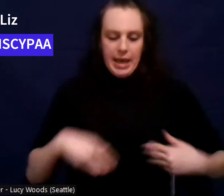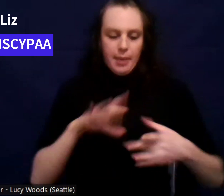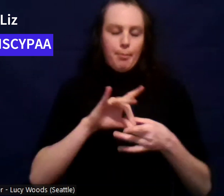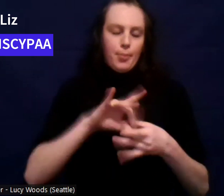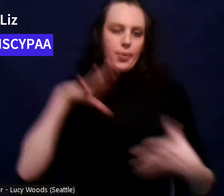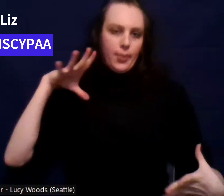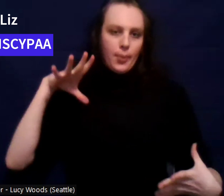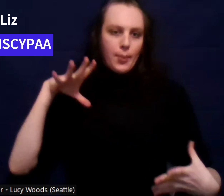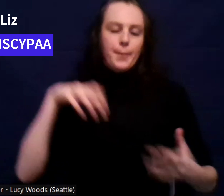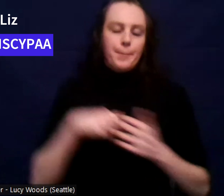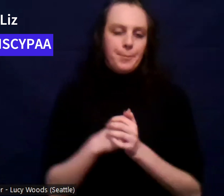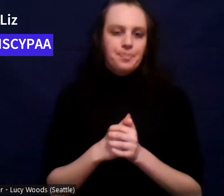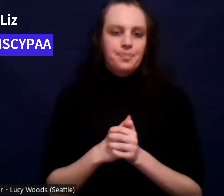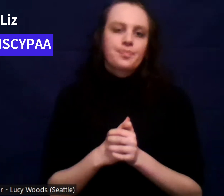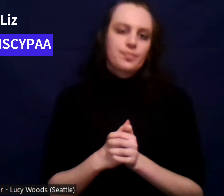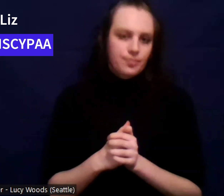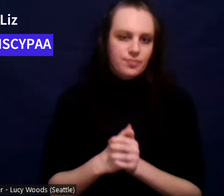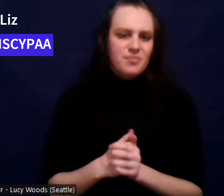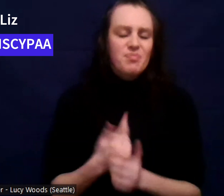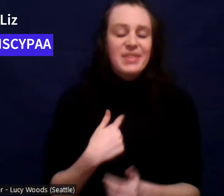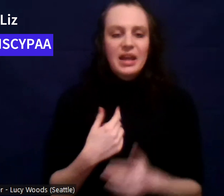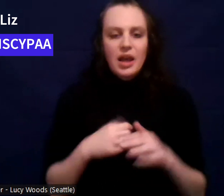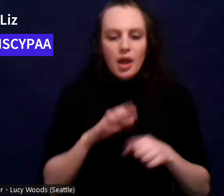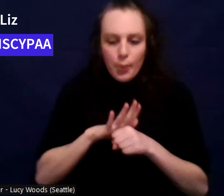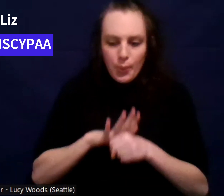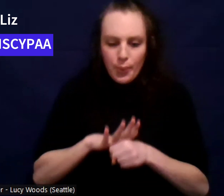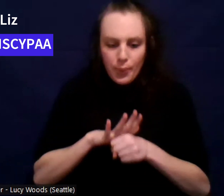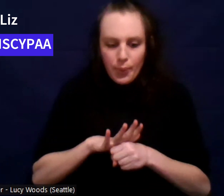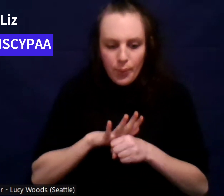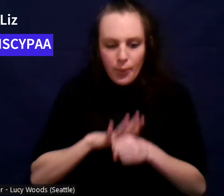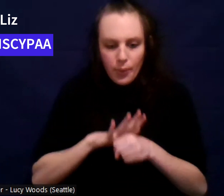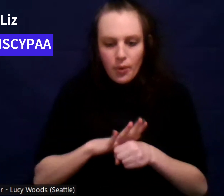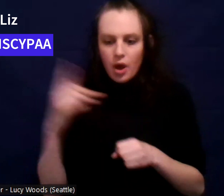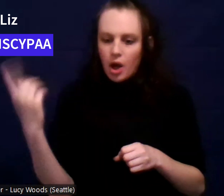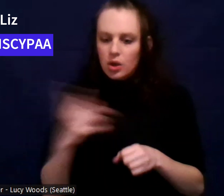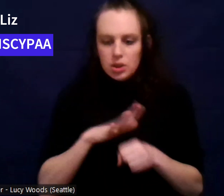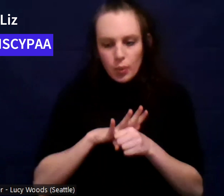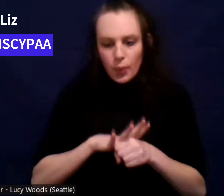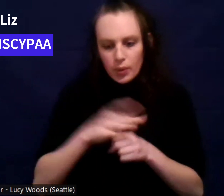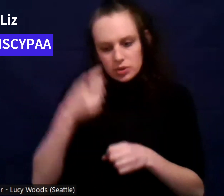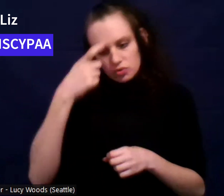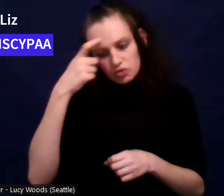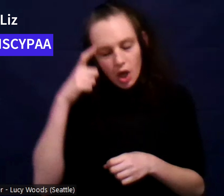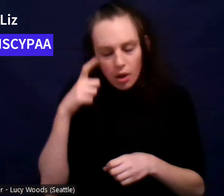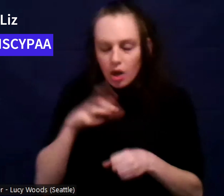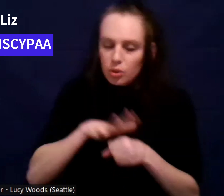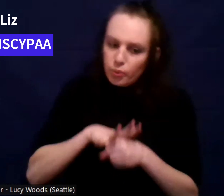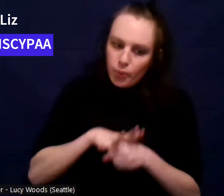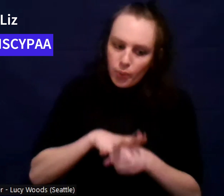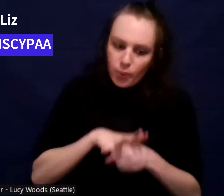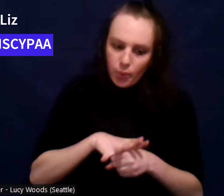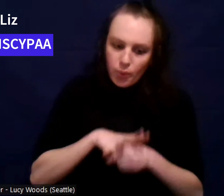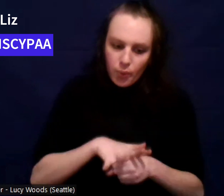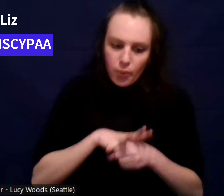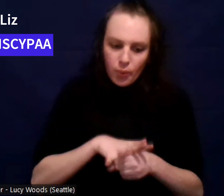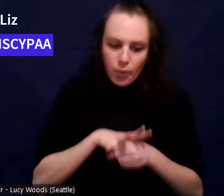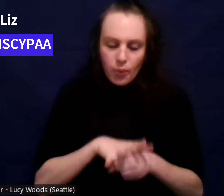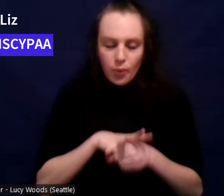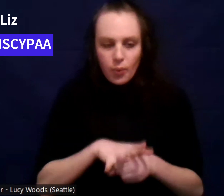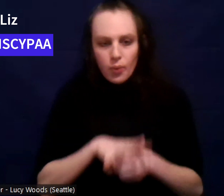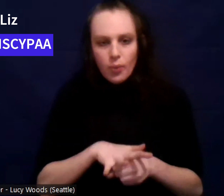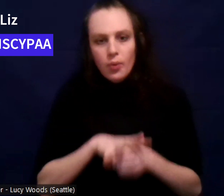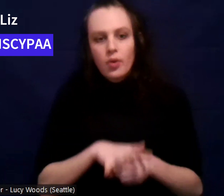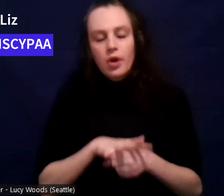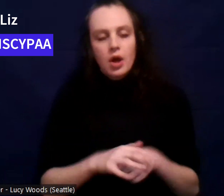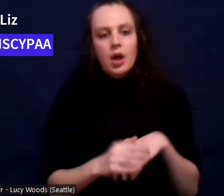I was just holding so much in all the time, like a trauma that I hadn't dealt with and, um, like kind of just having like an